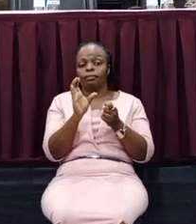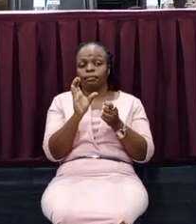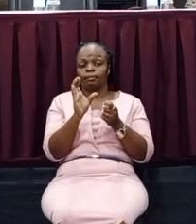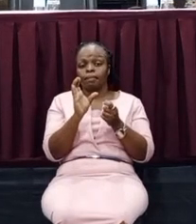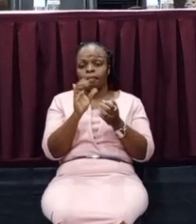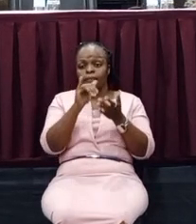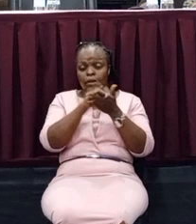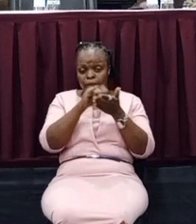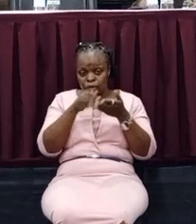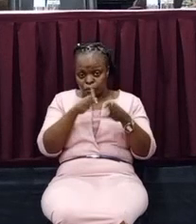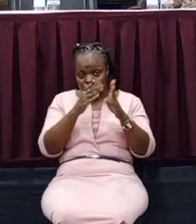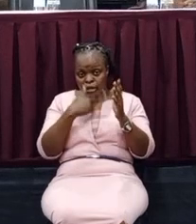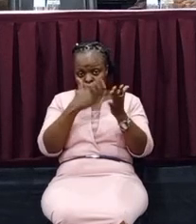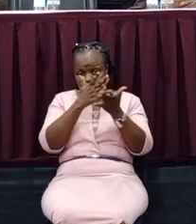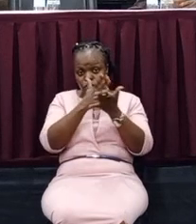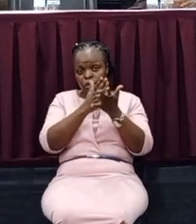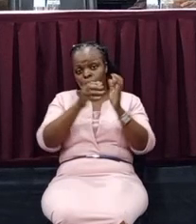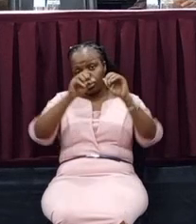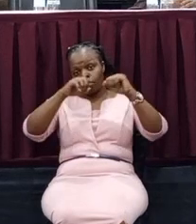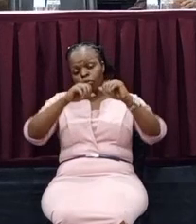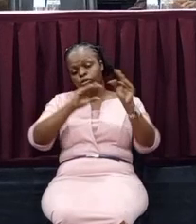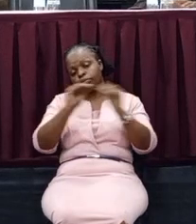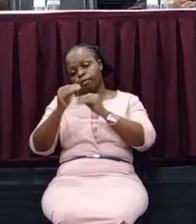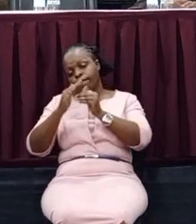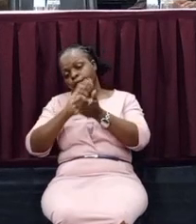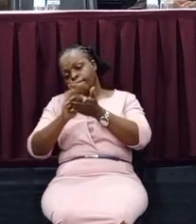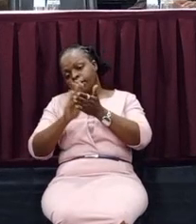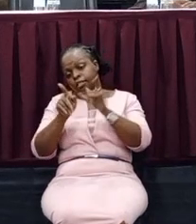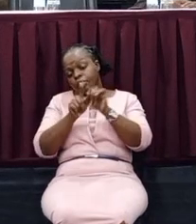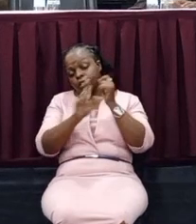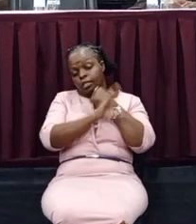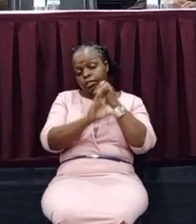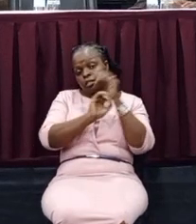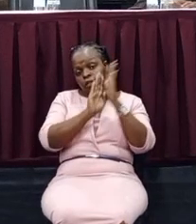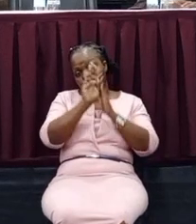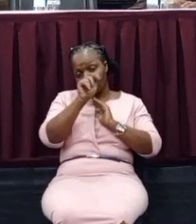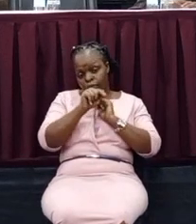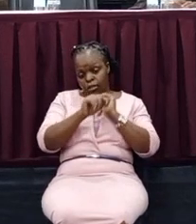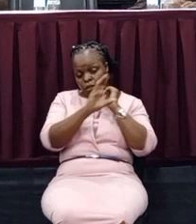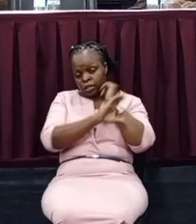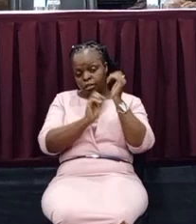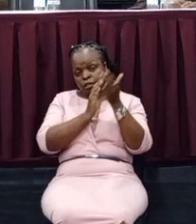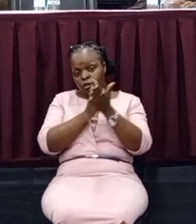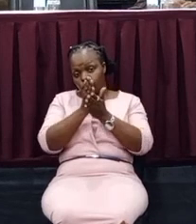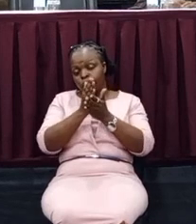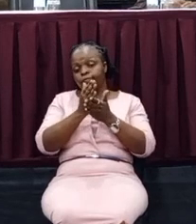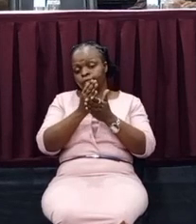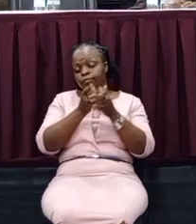That way, I'm sure, we'll be able to move faster as a country and develop this country through facilitation of international